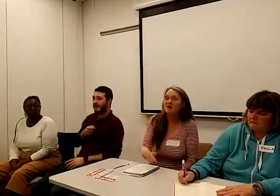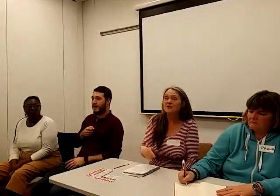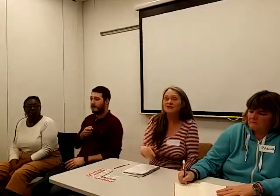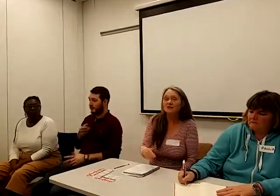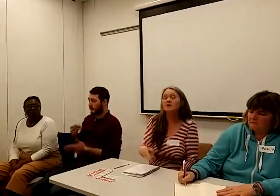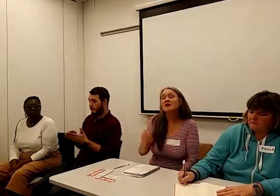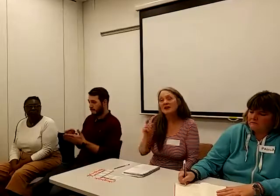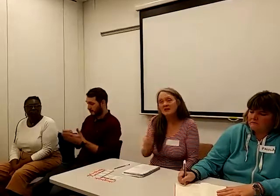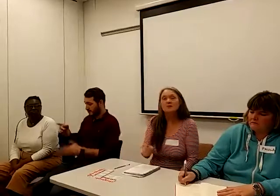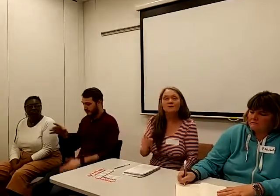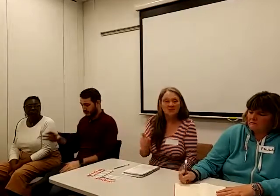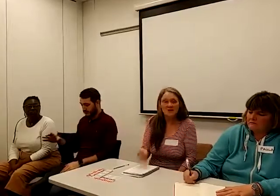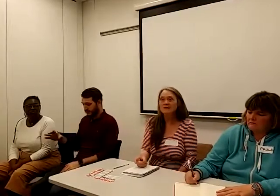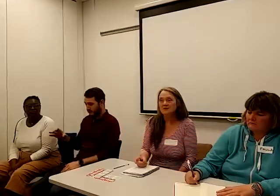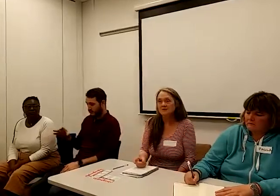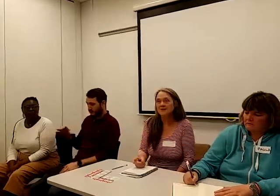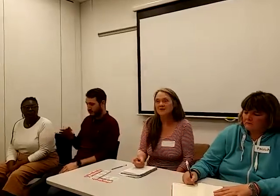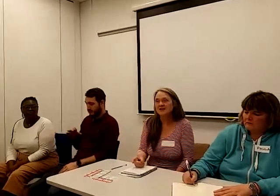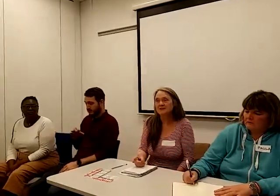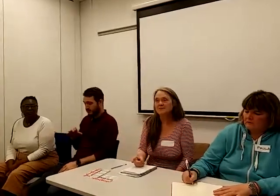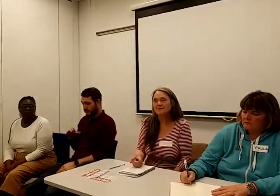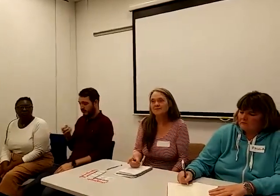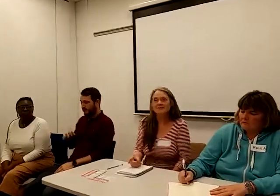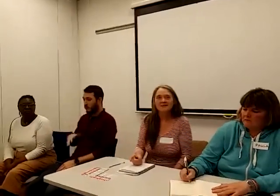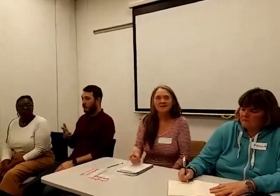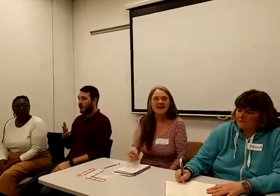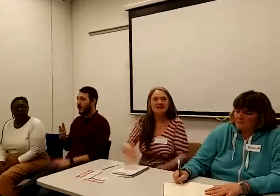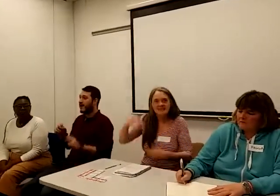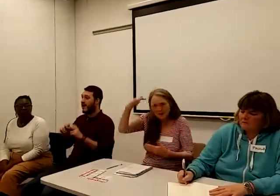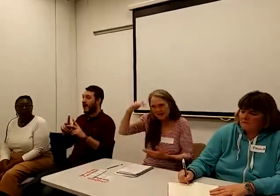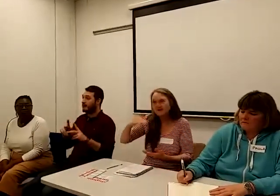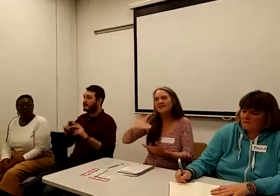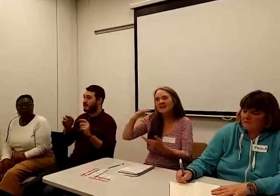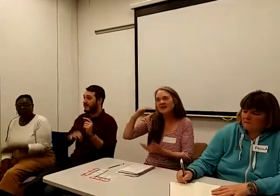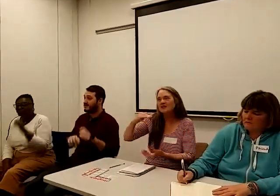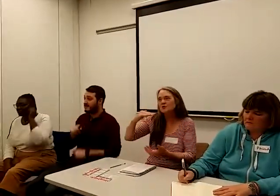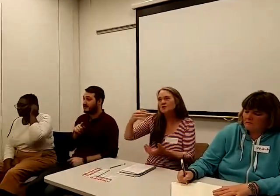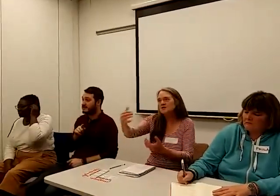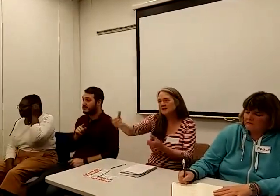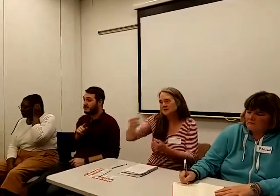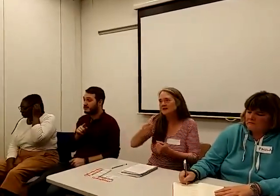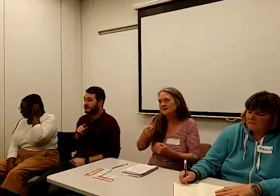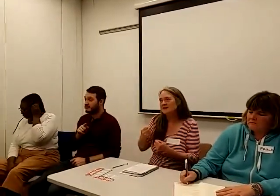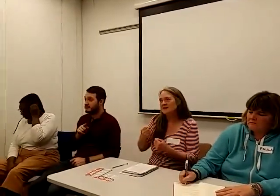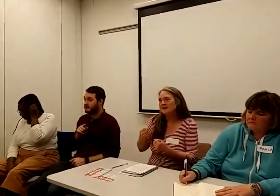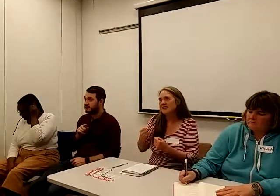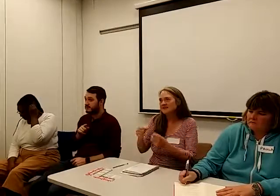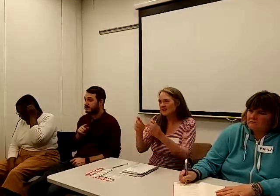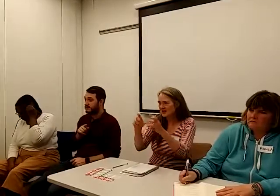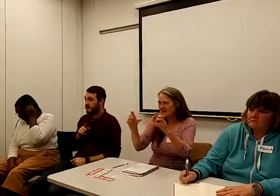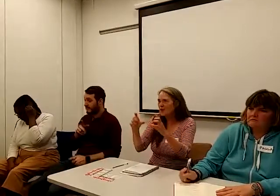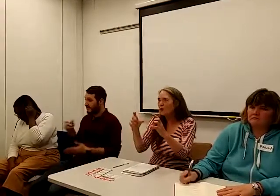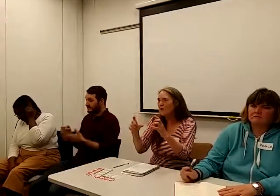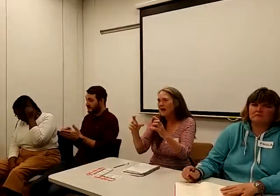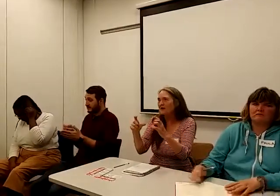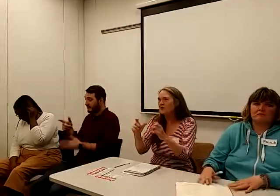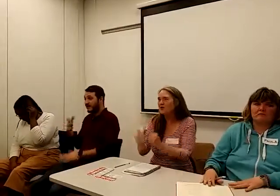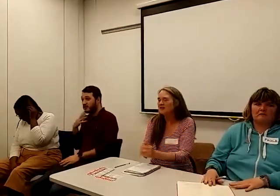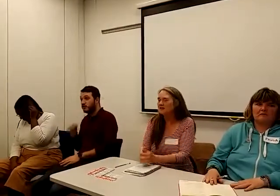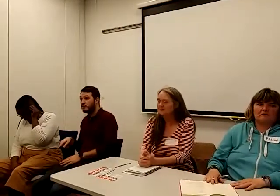take off you comes off housing benefit. That's the benefit they use as the clawback point